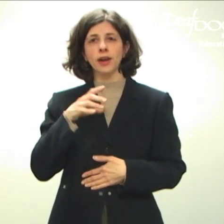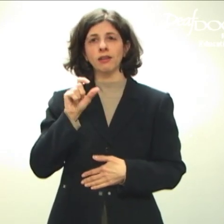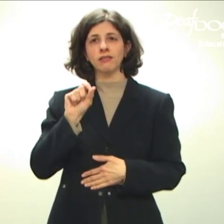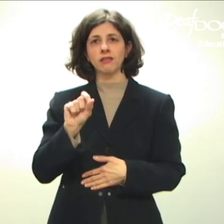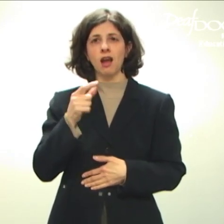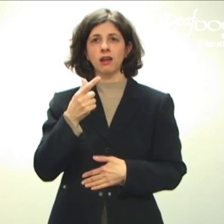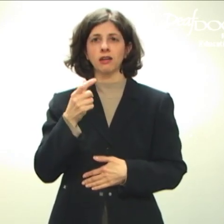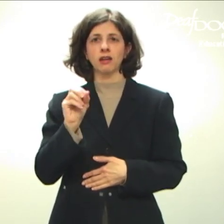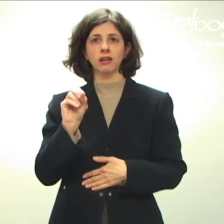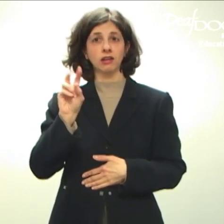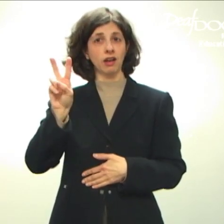.gov.